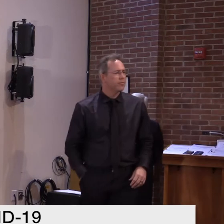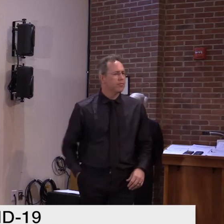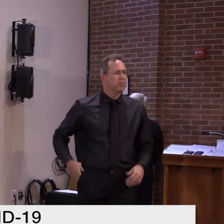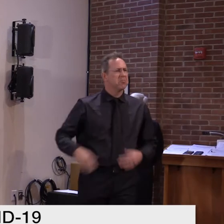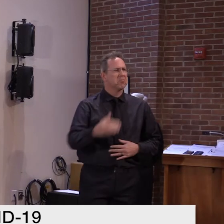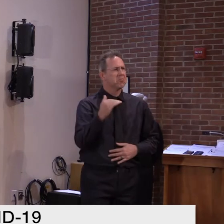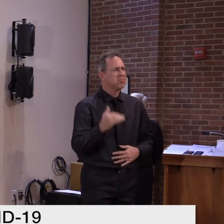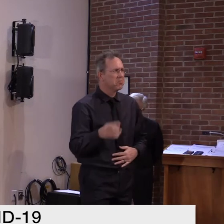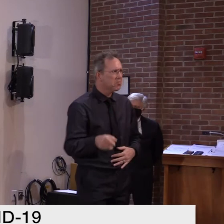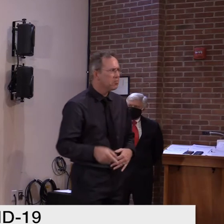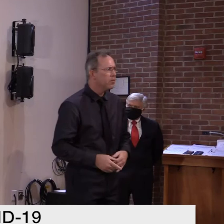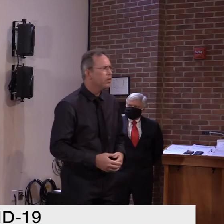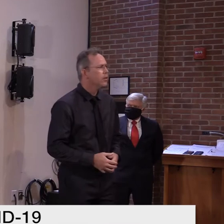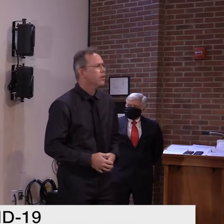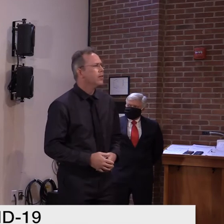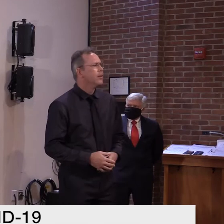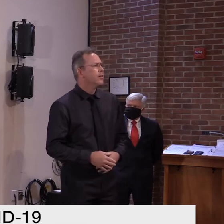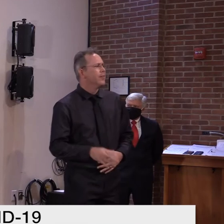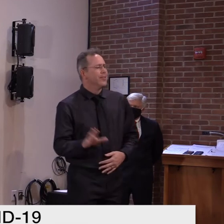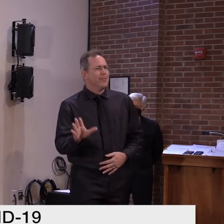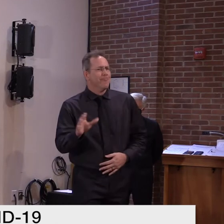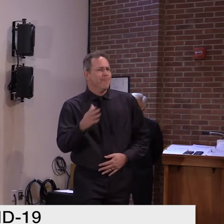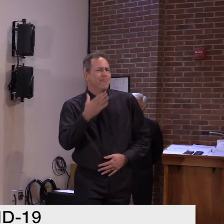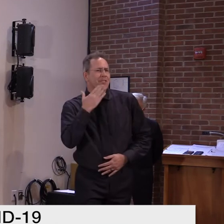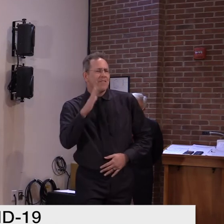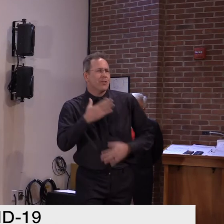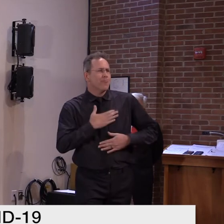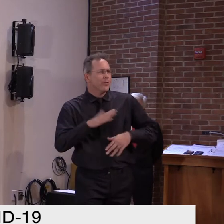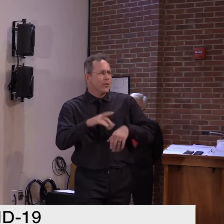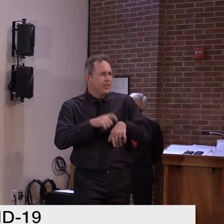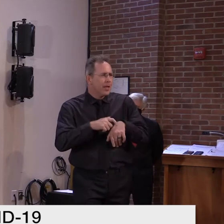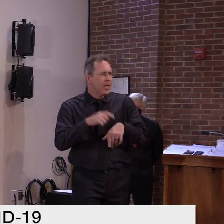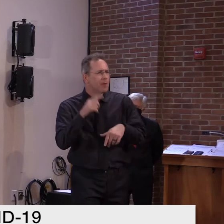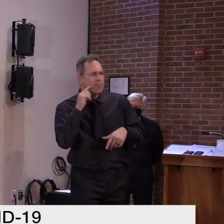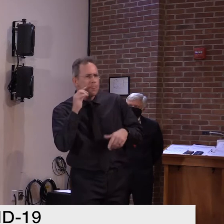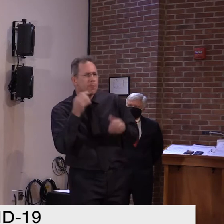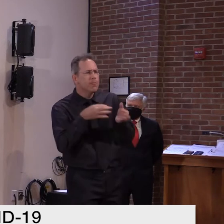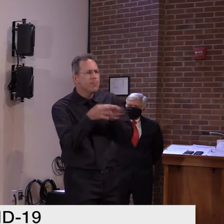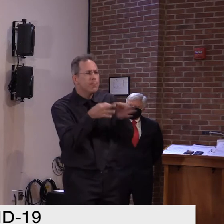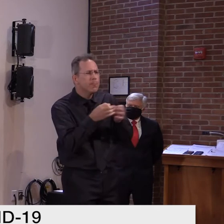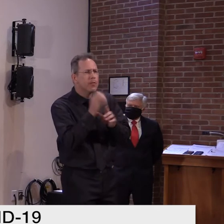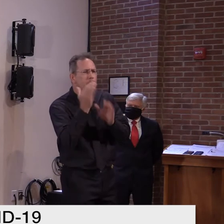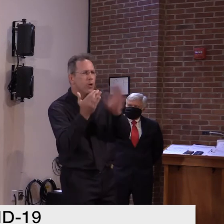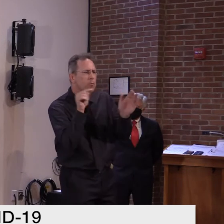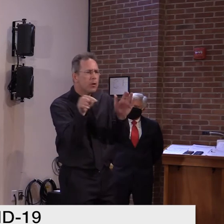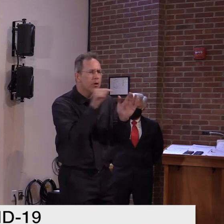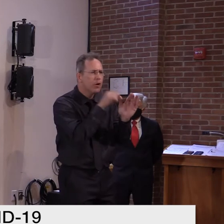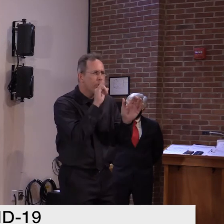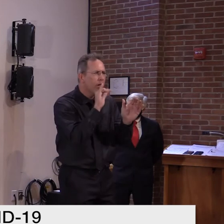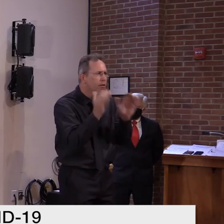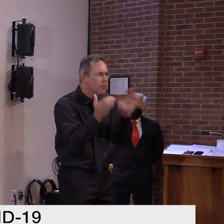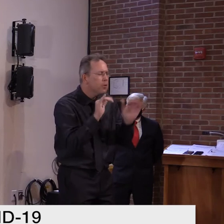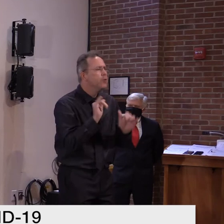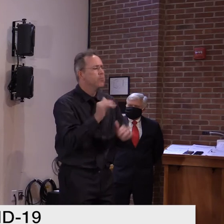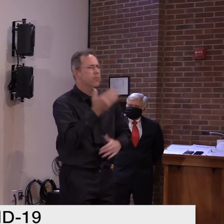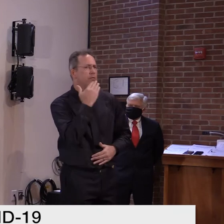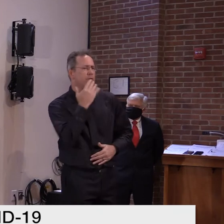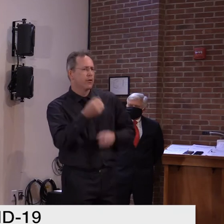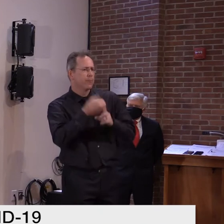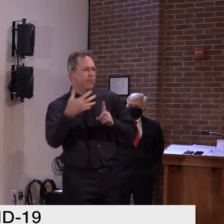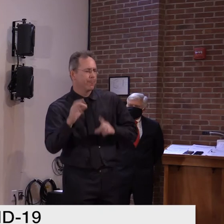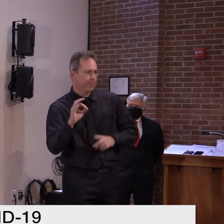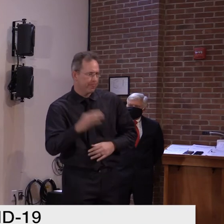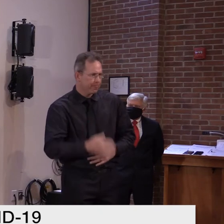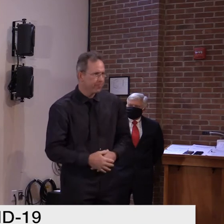what does that mean? Um, and how does that compare earlier in the pandemic? I appreciate that. My second question is for, cause I know we're going to get this one in an email from people